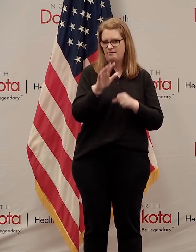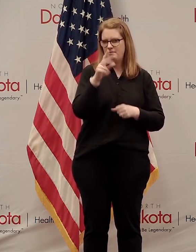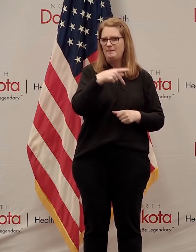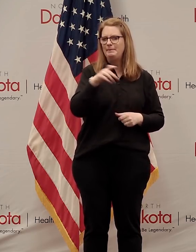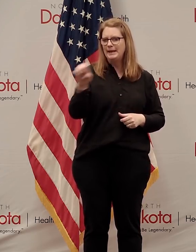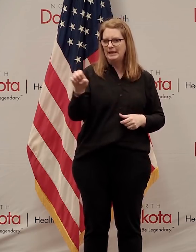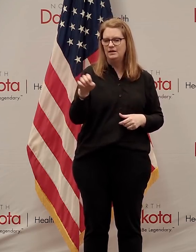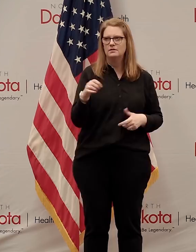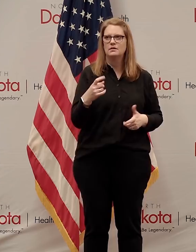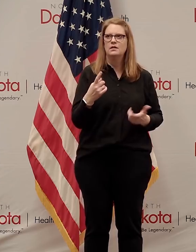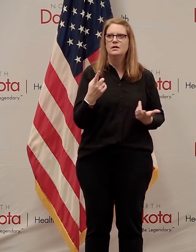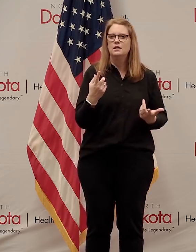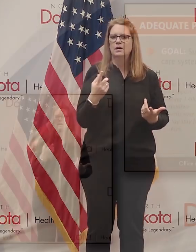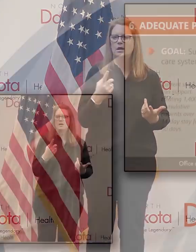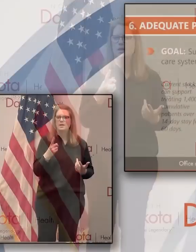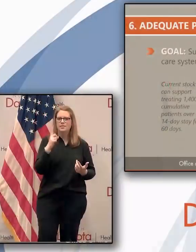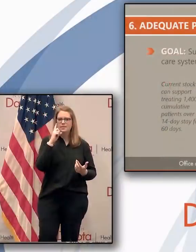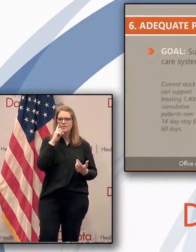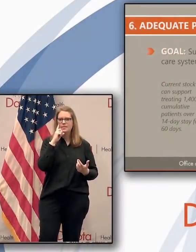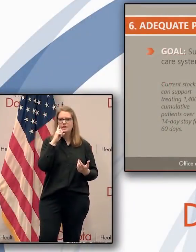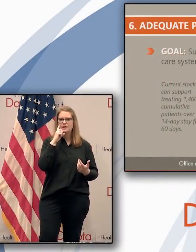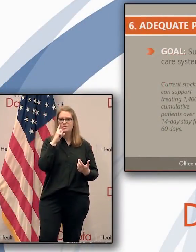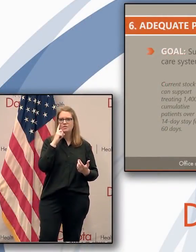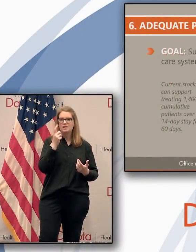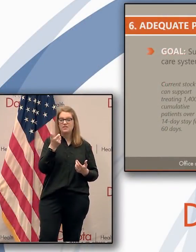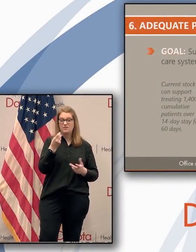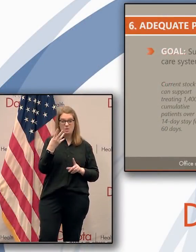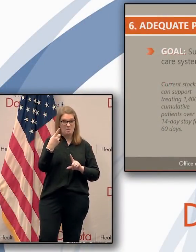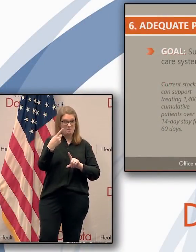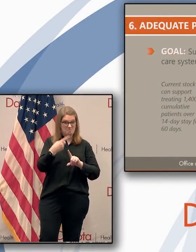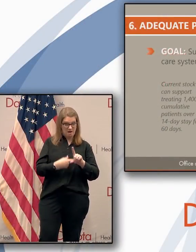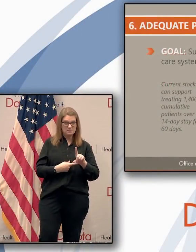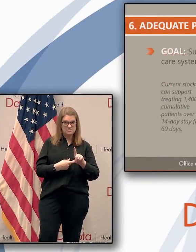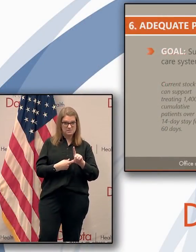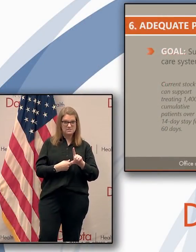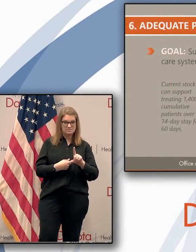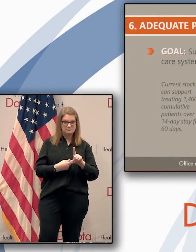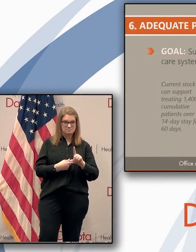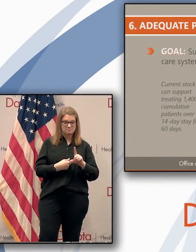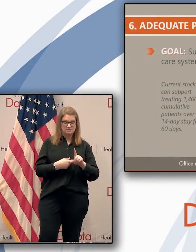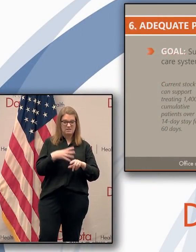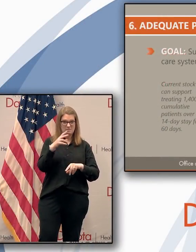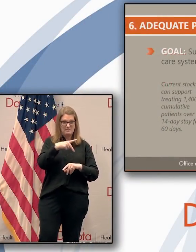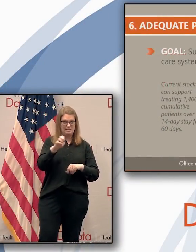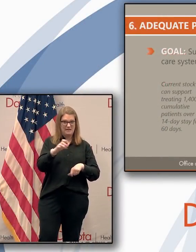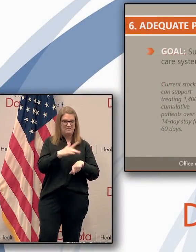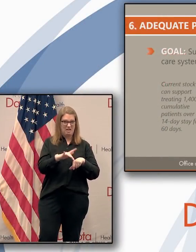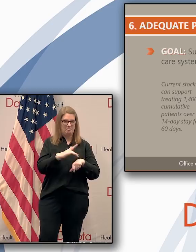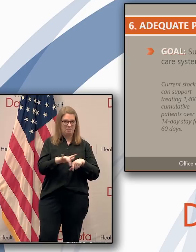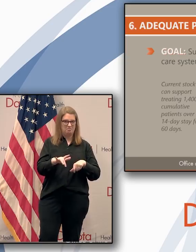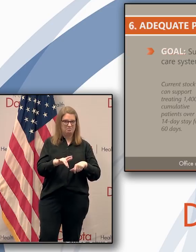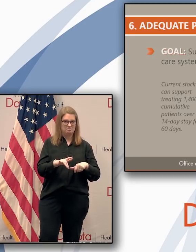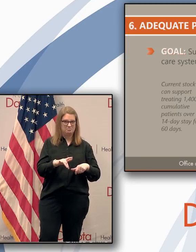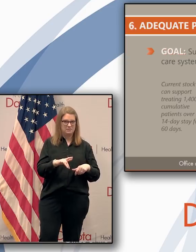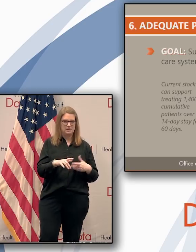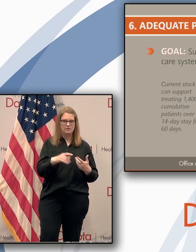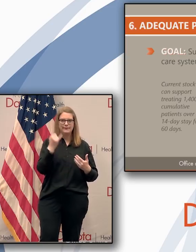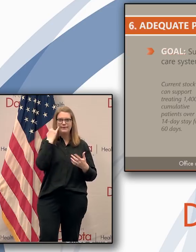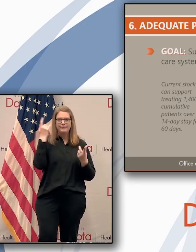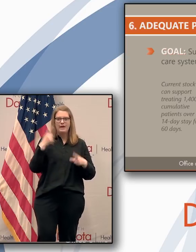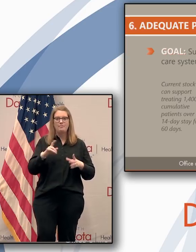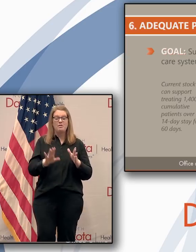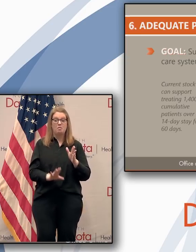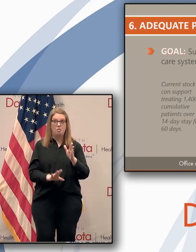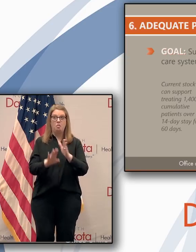Under one estimate, we've got a couple of months' worth of PPE available even if we had a surge.